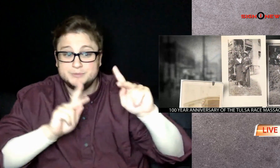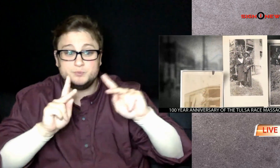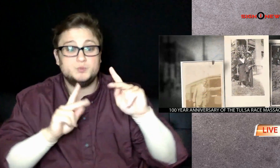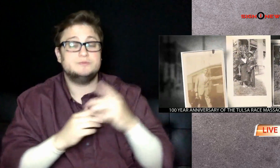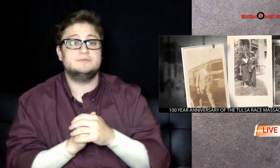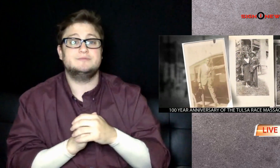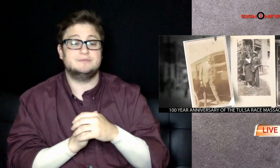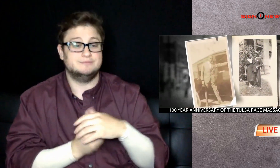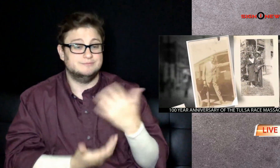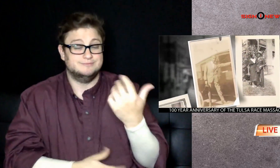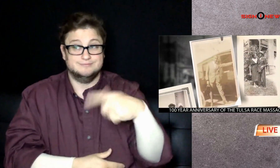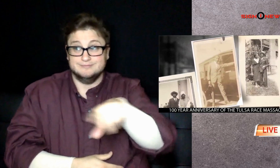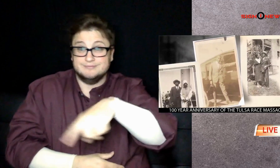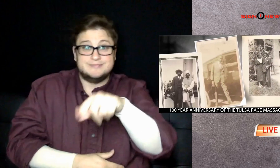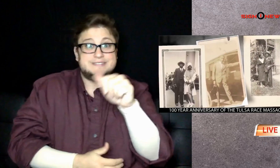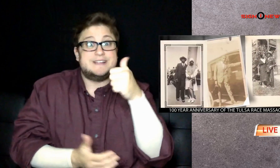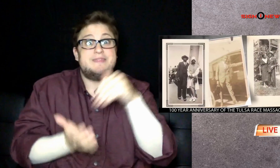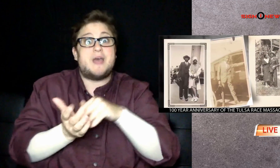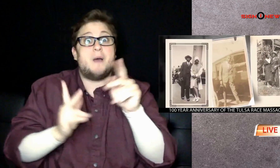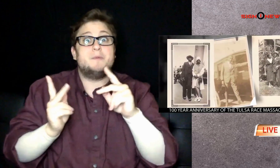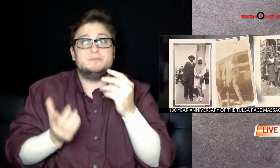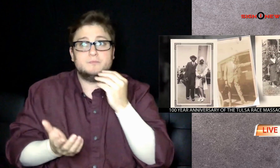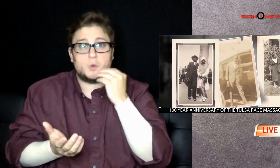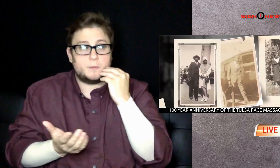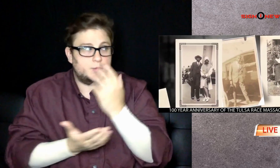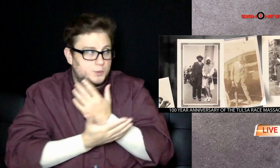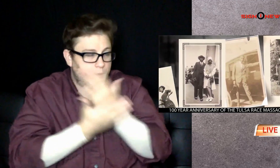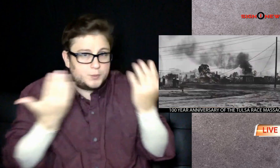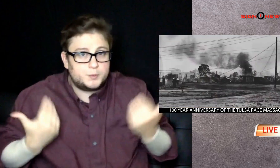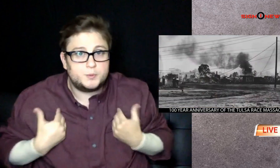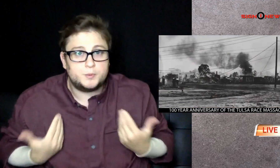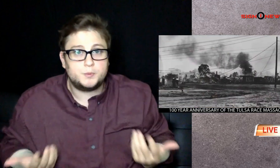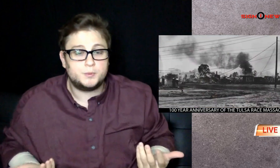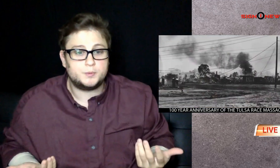300 people were killed and 10,000 were left homeless.